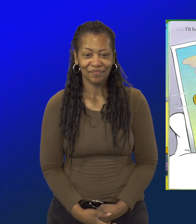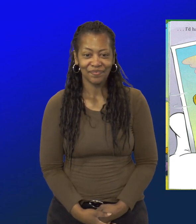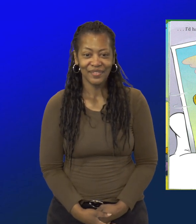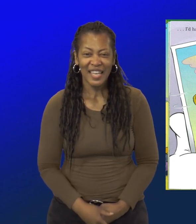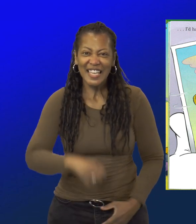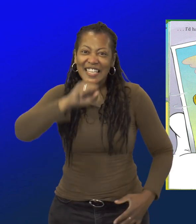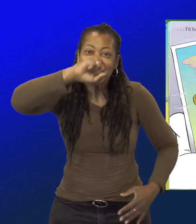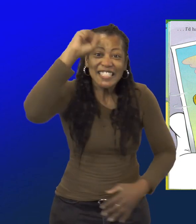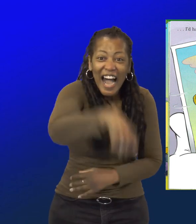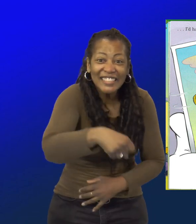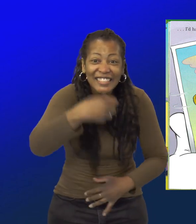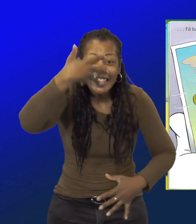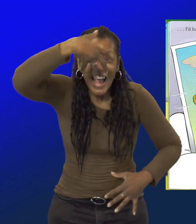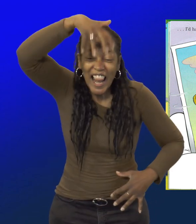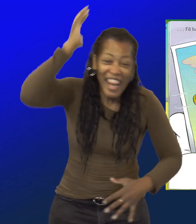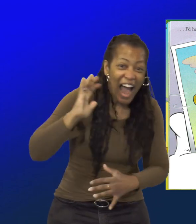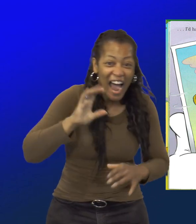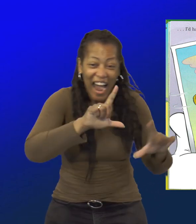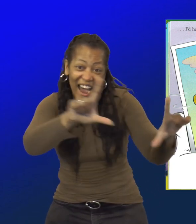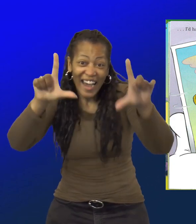I'd have to say yes.